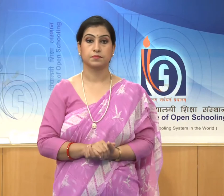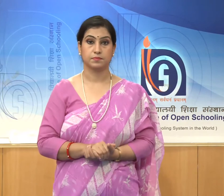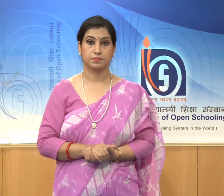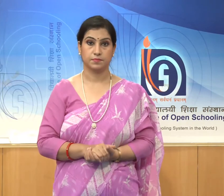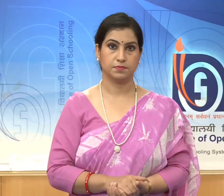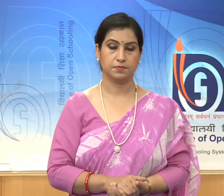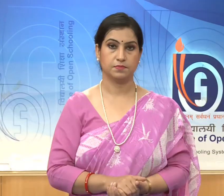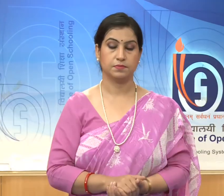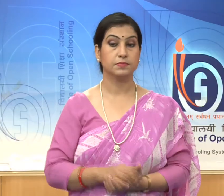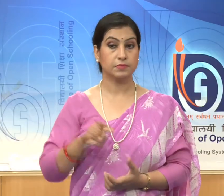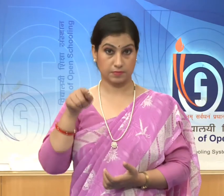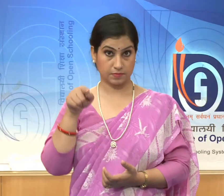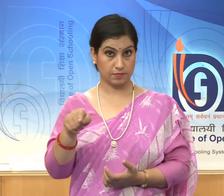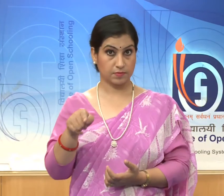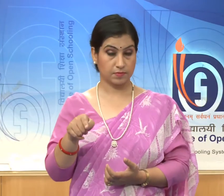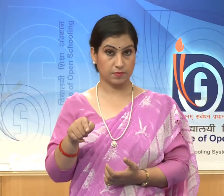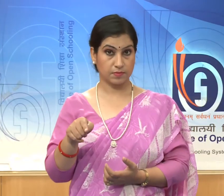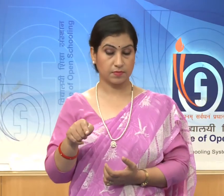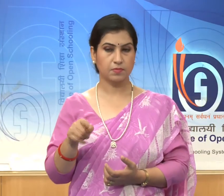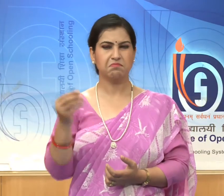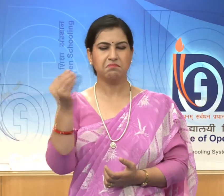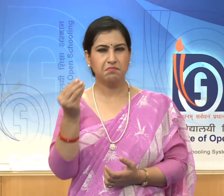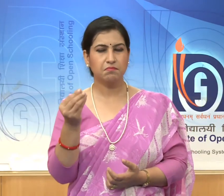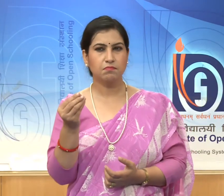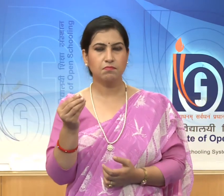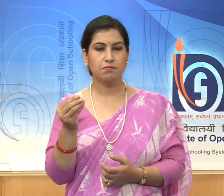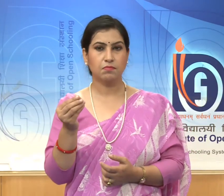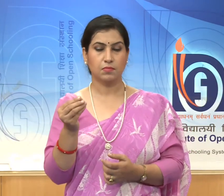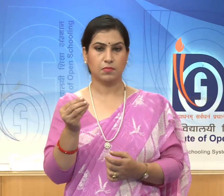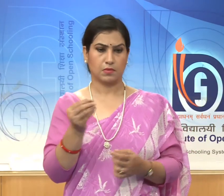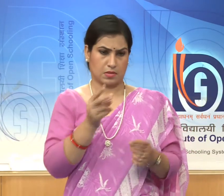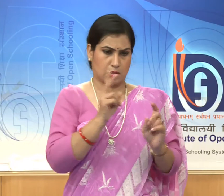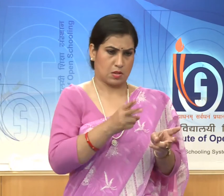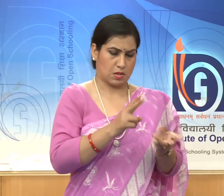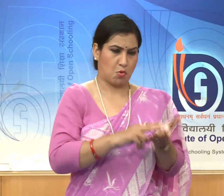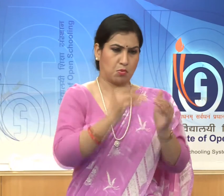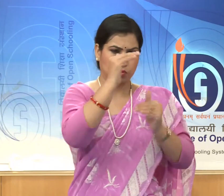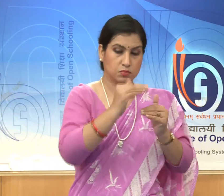This little more than life-size female musician